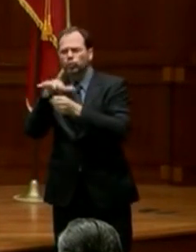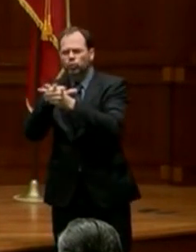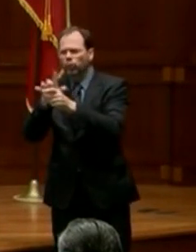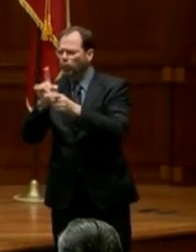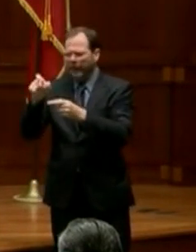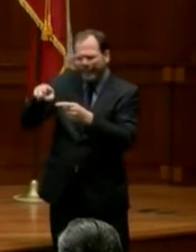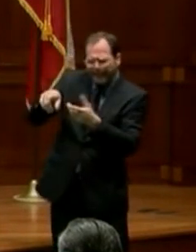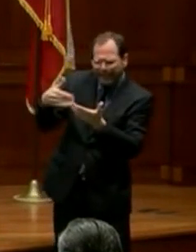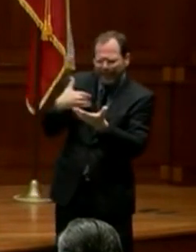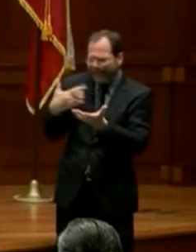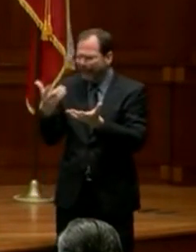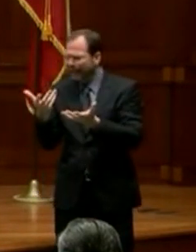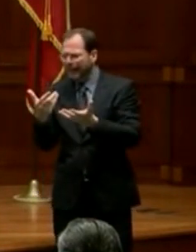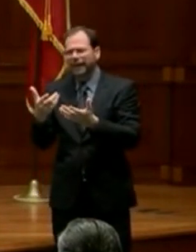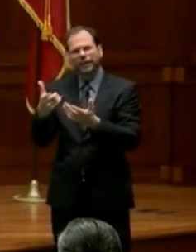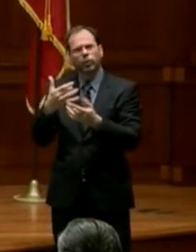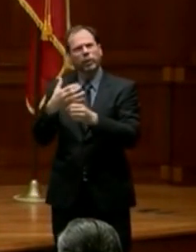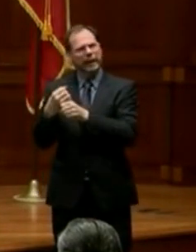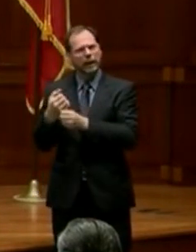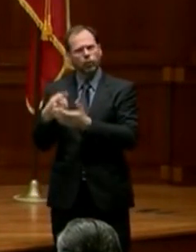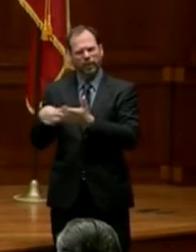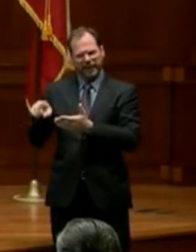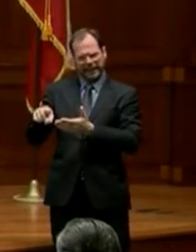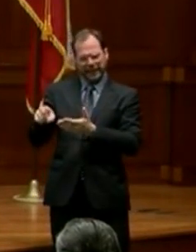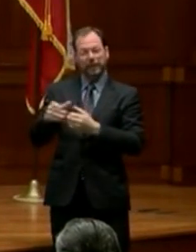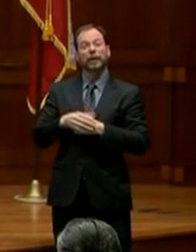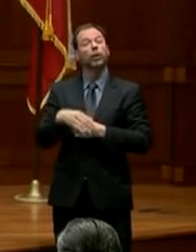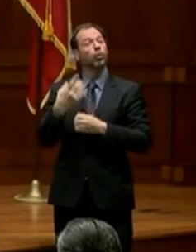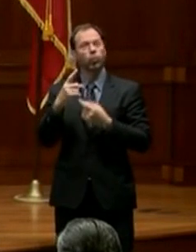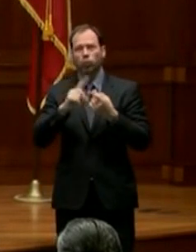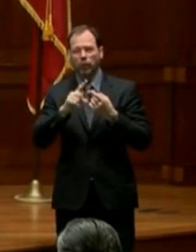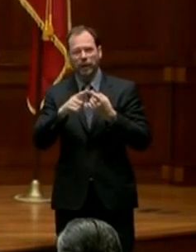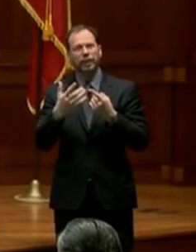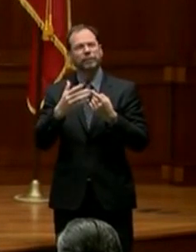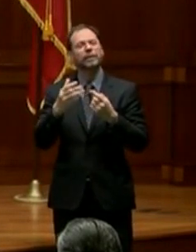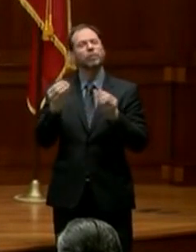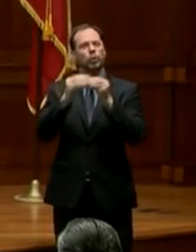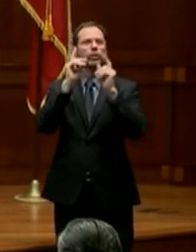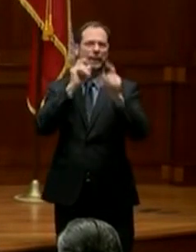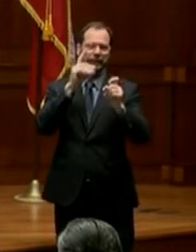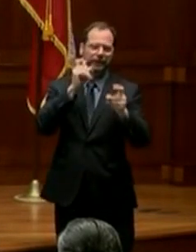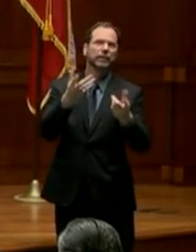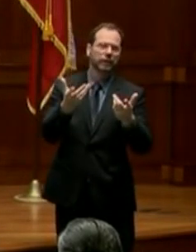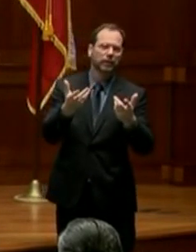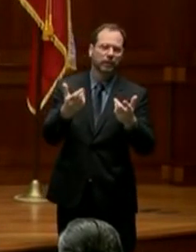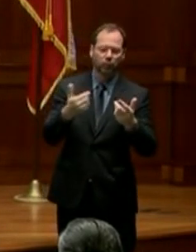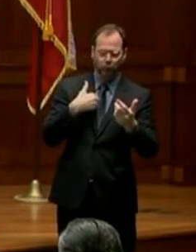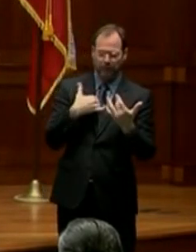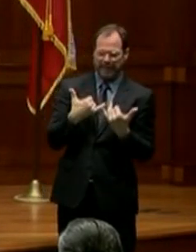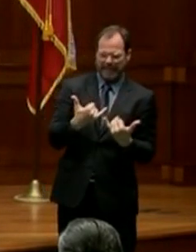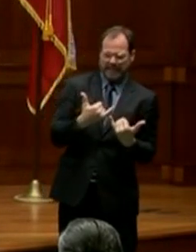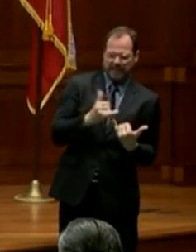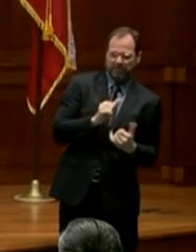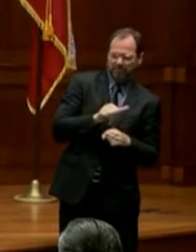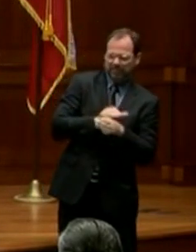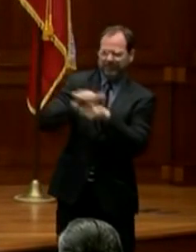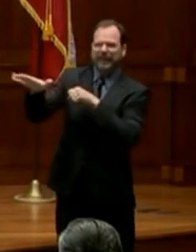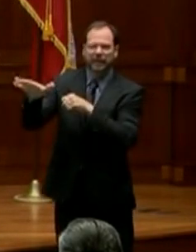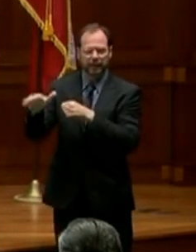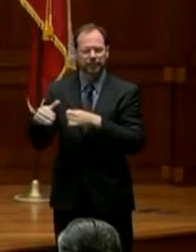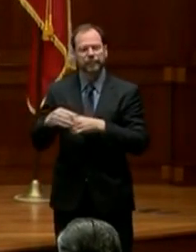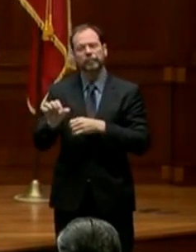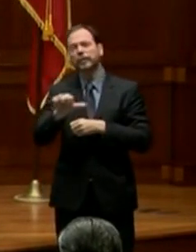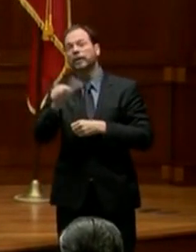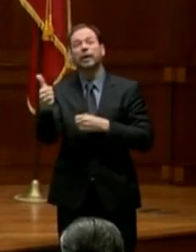to make sure they would be receiving what they need. One of which is testing, which we're working to get their way. Another